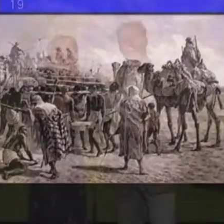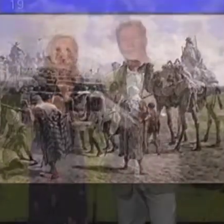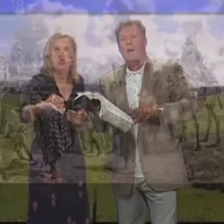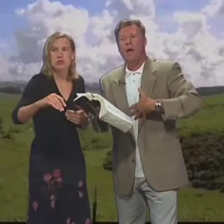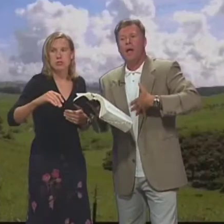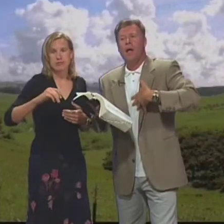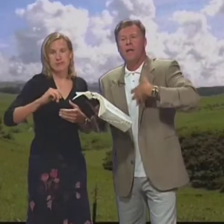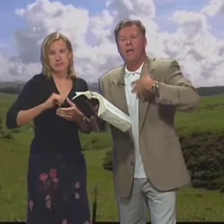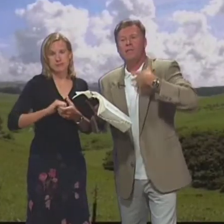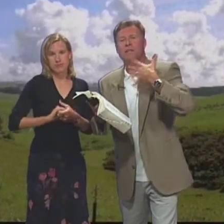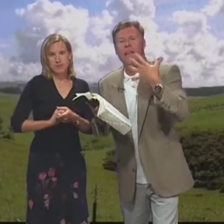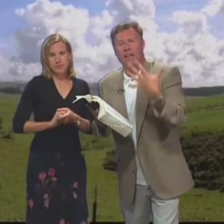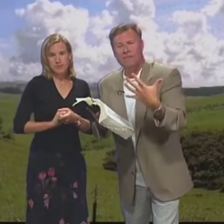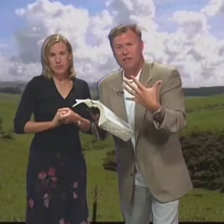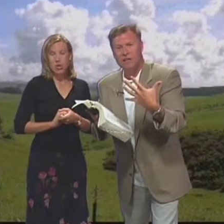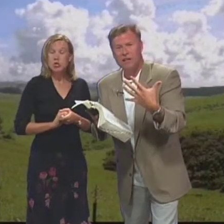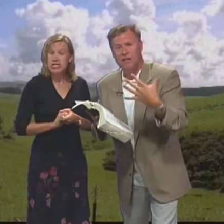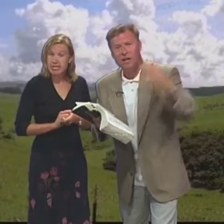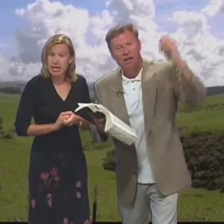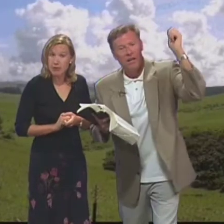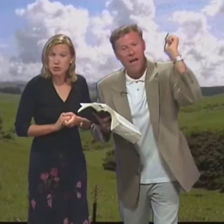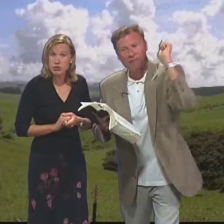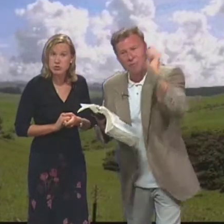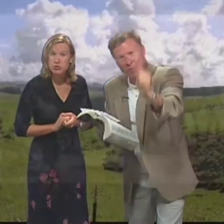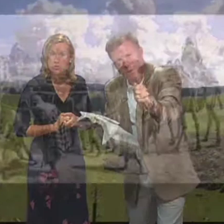You know You